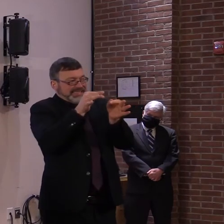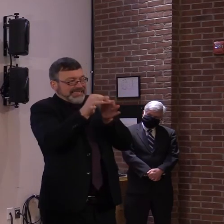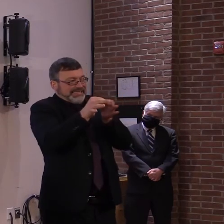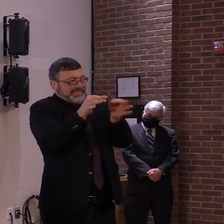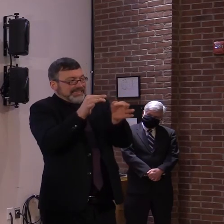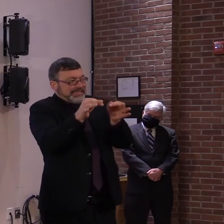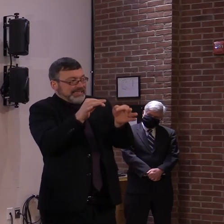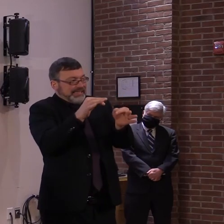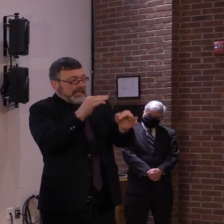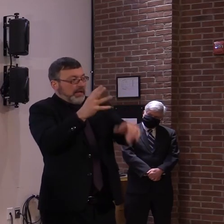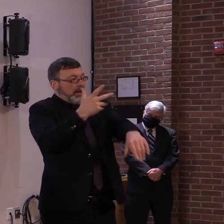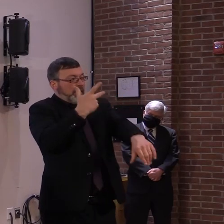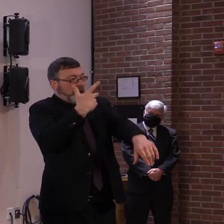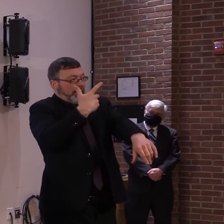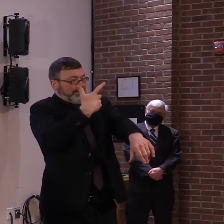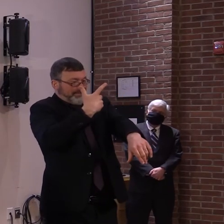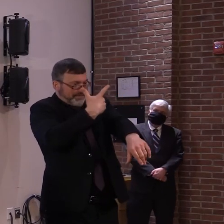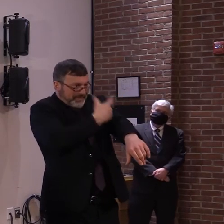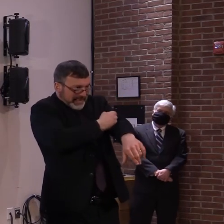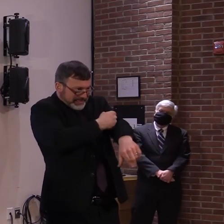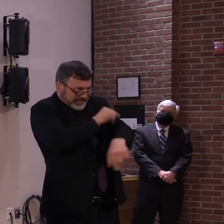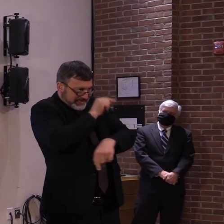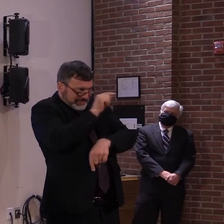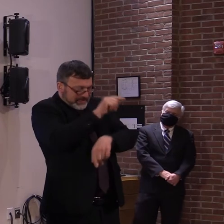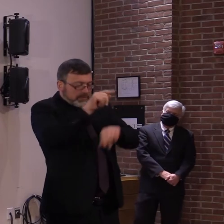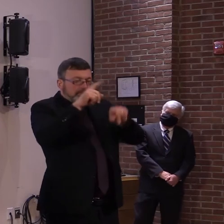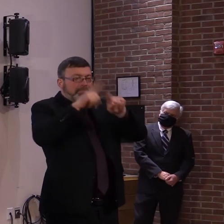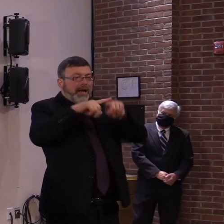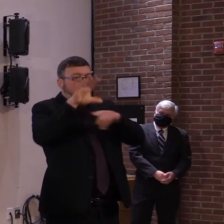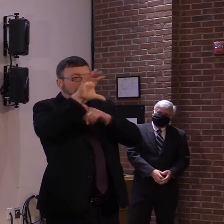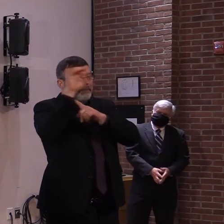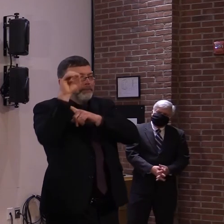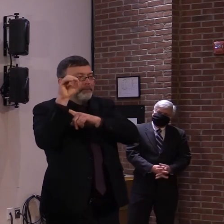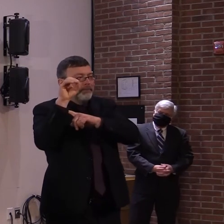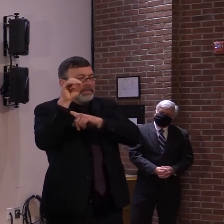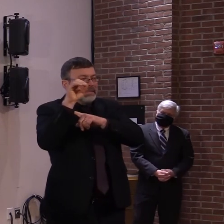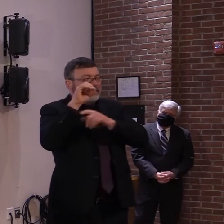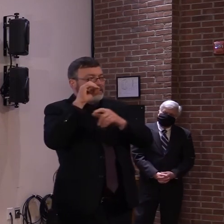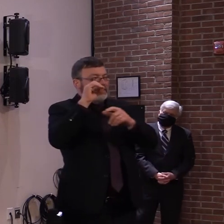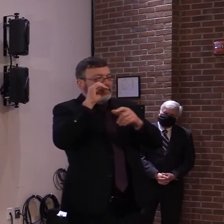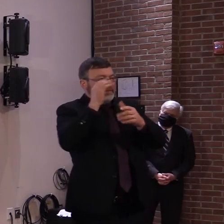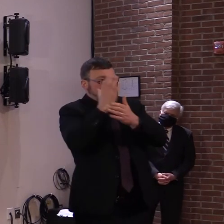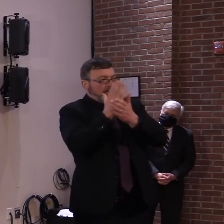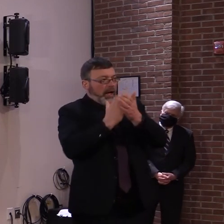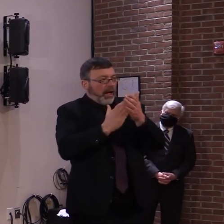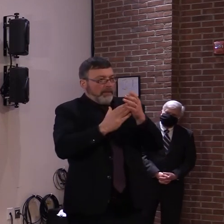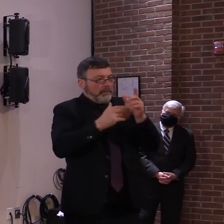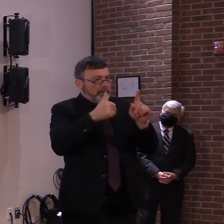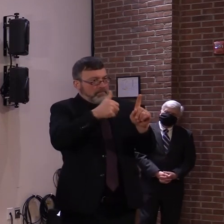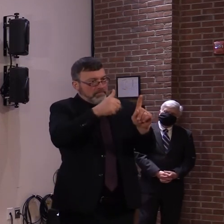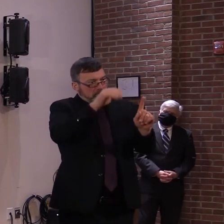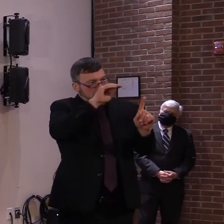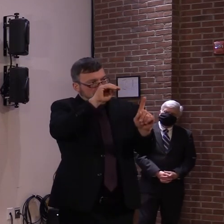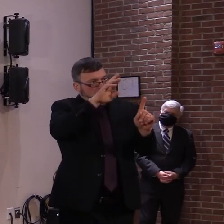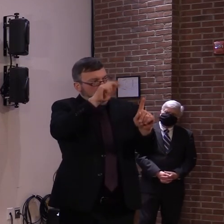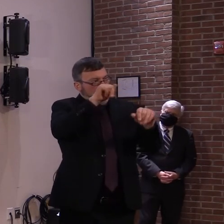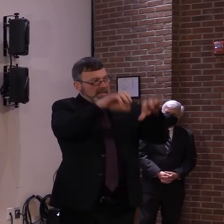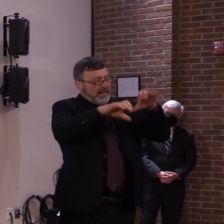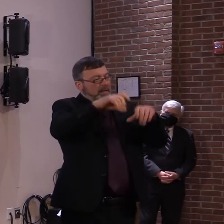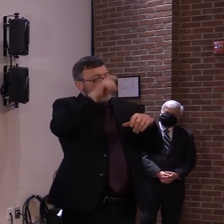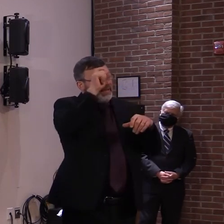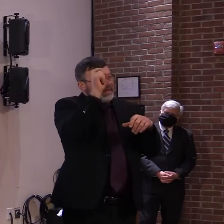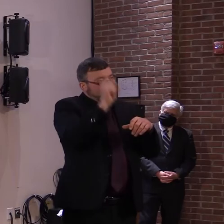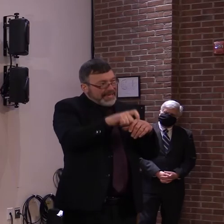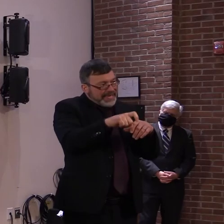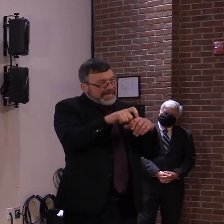not sure if the mRNA even integrates that into it. So I will write that down right now and make sure